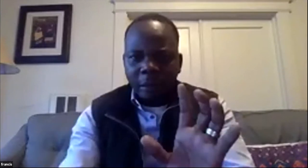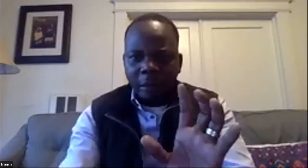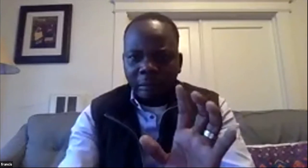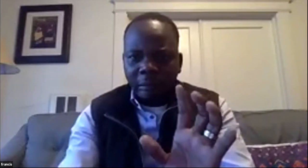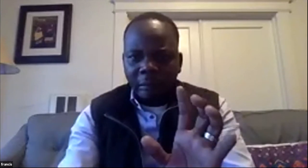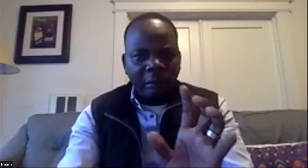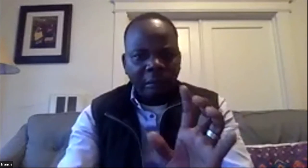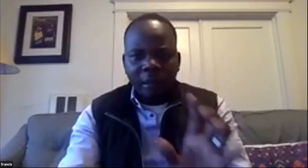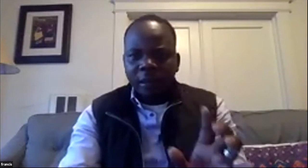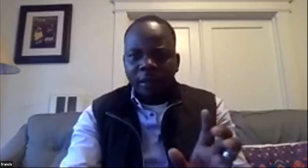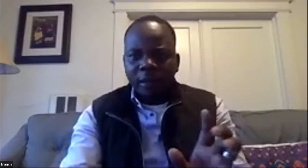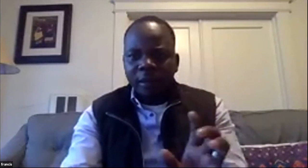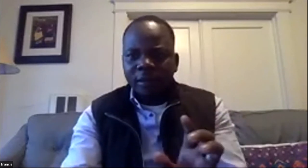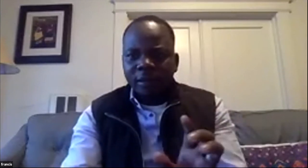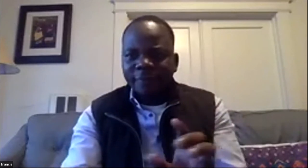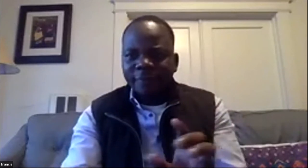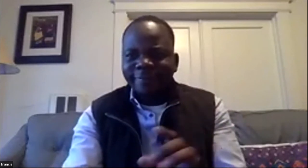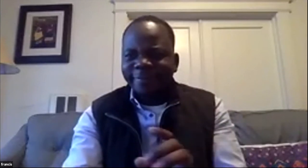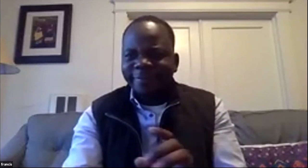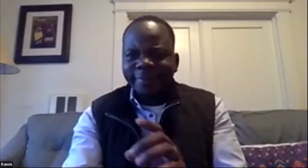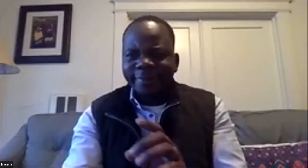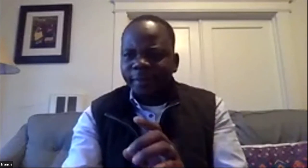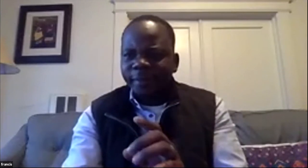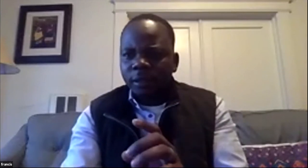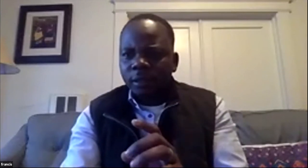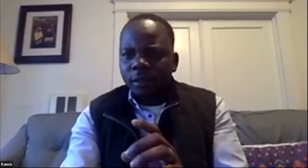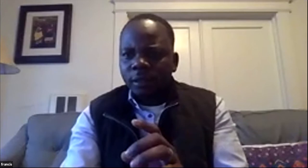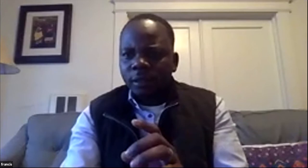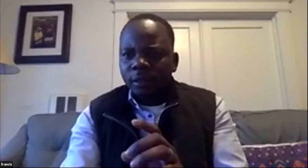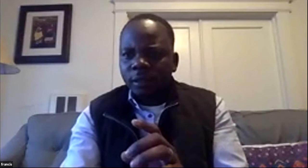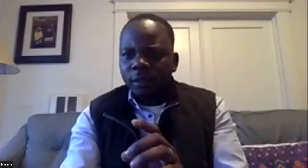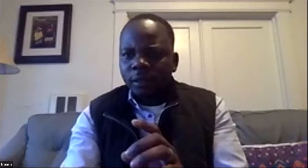so hang on there's a technical some technical difficulties